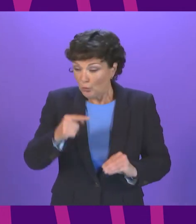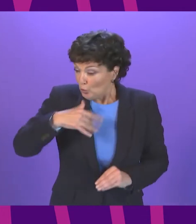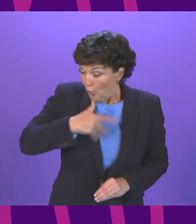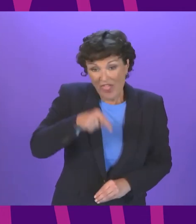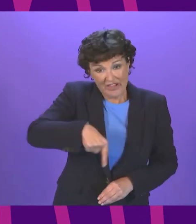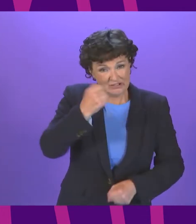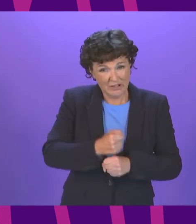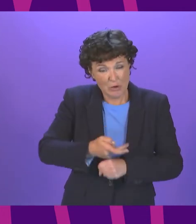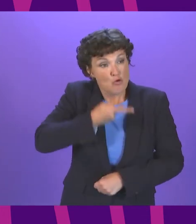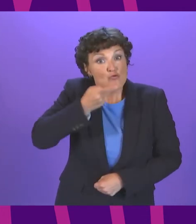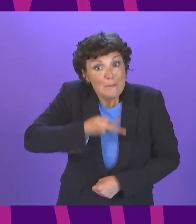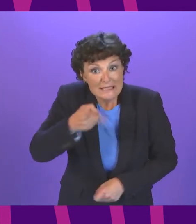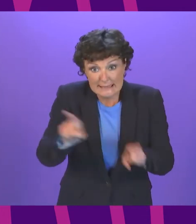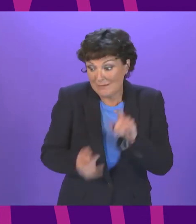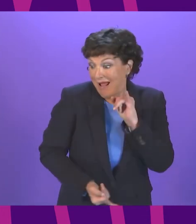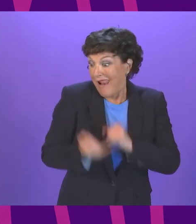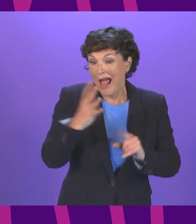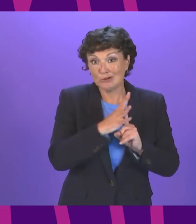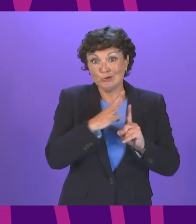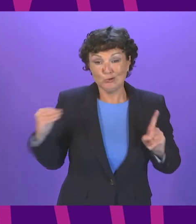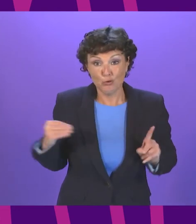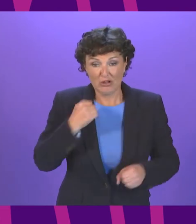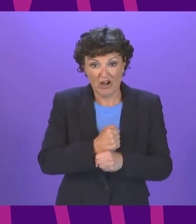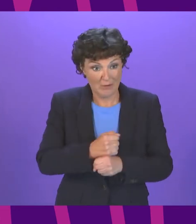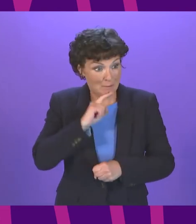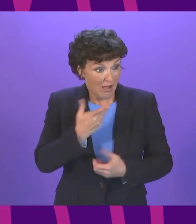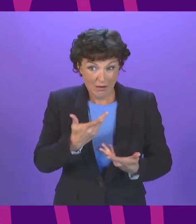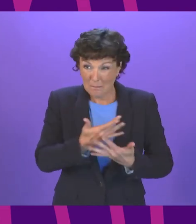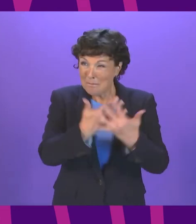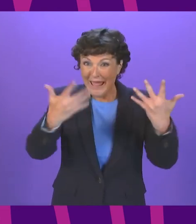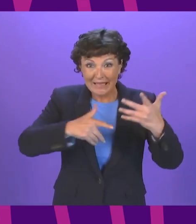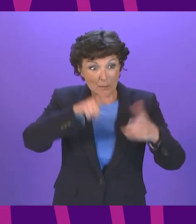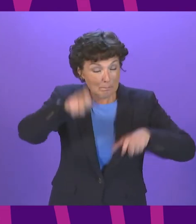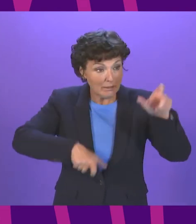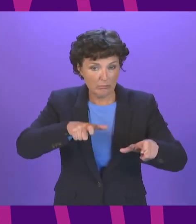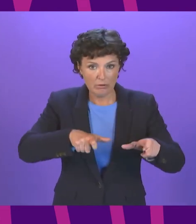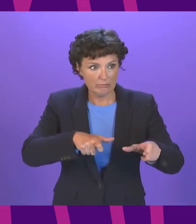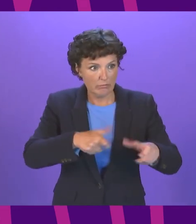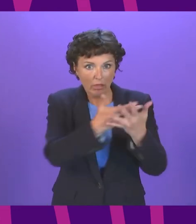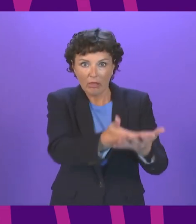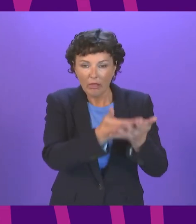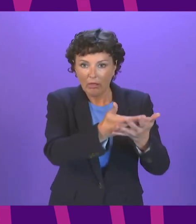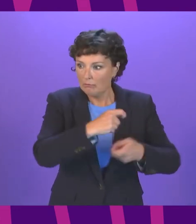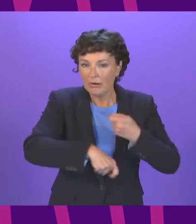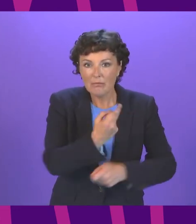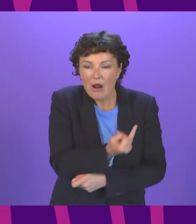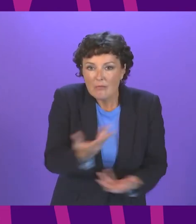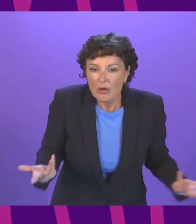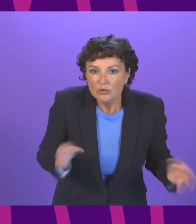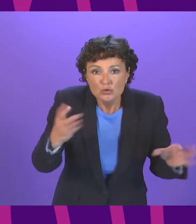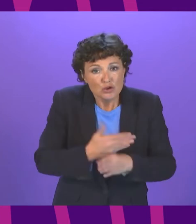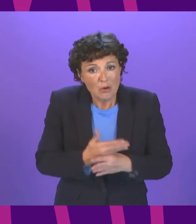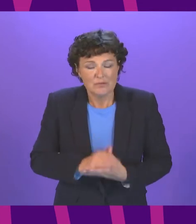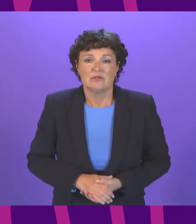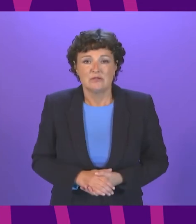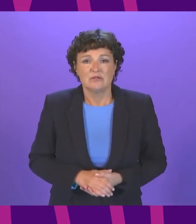governments when whole communities were left on the unemployment scrap heap this programme of government could have put our climate not the constitution